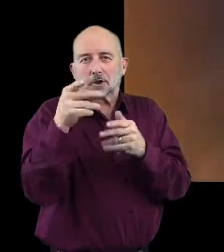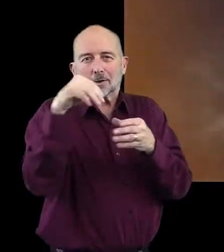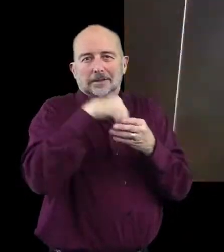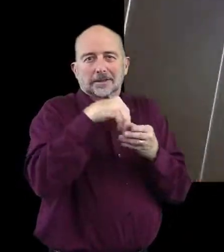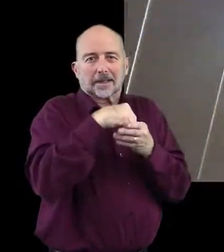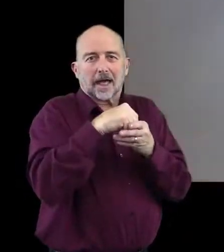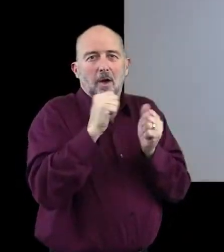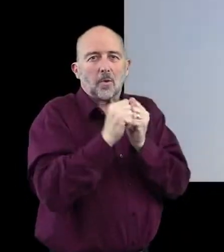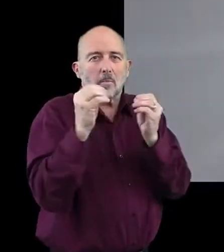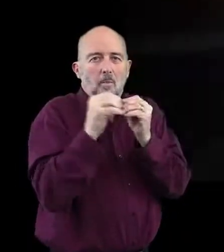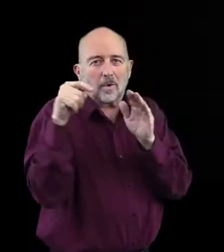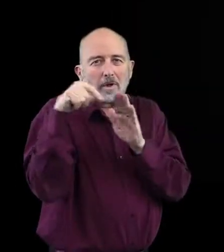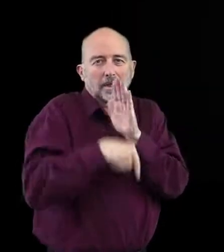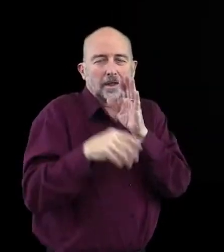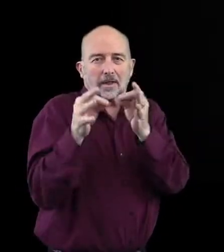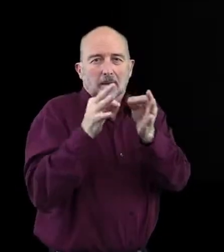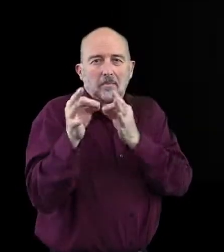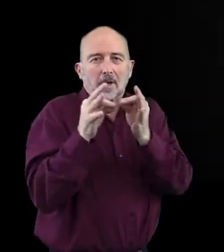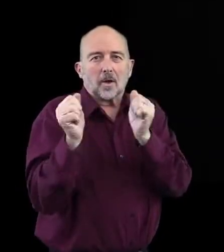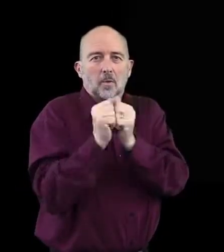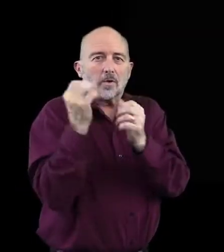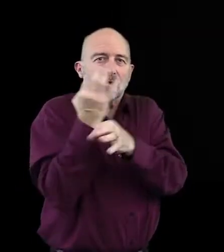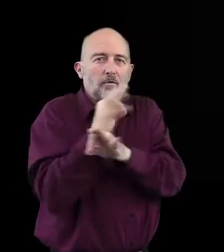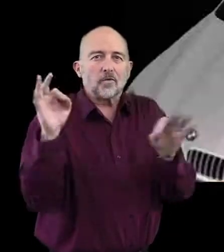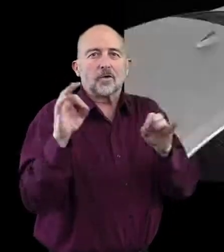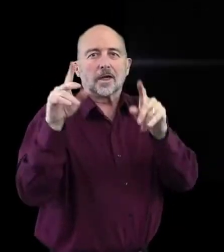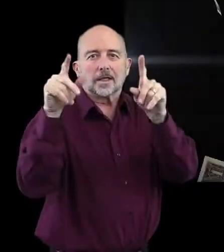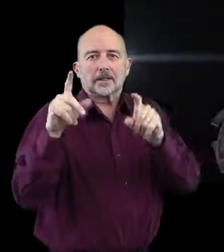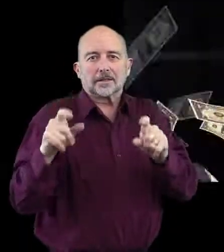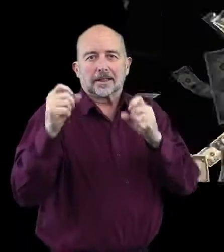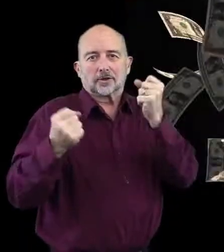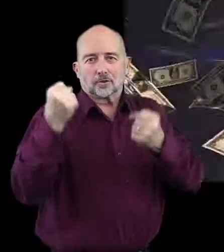inside with all the details and a free test drive to your new income stream.